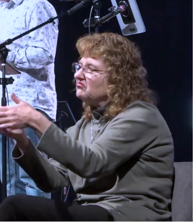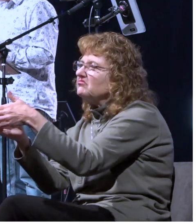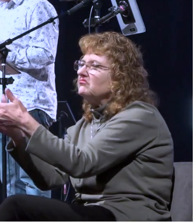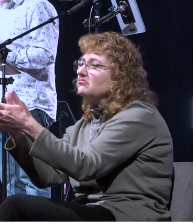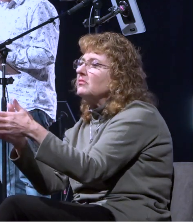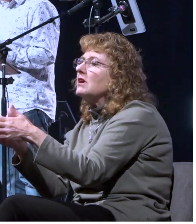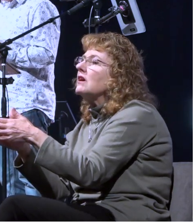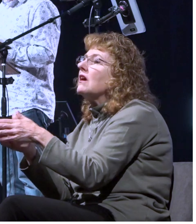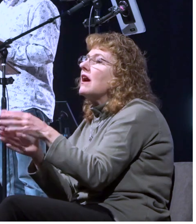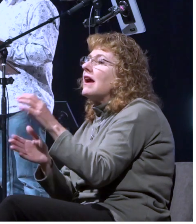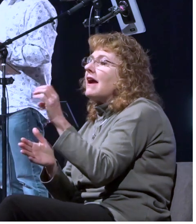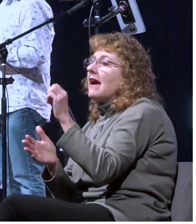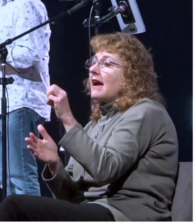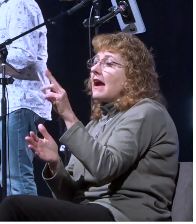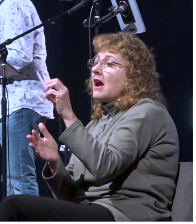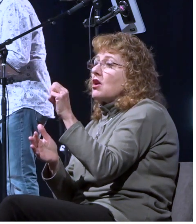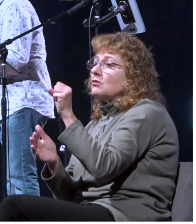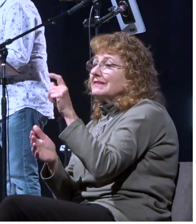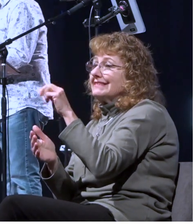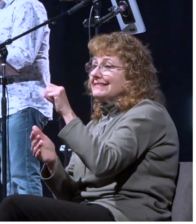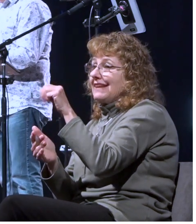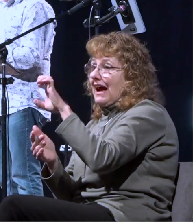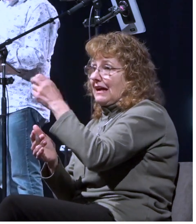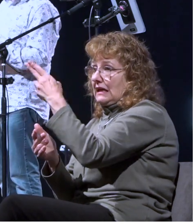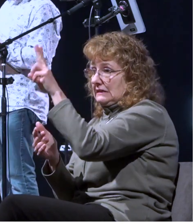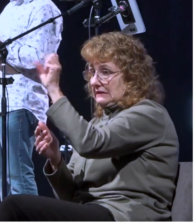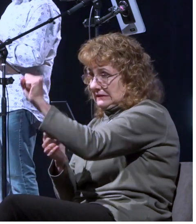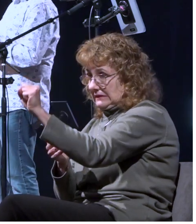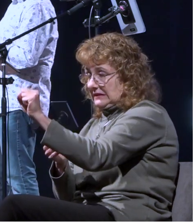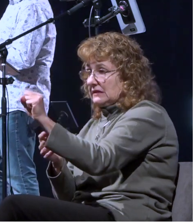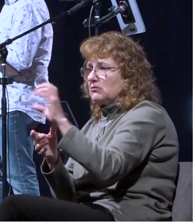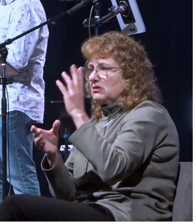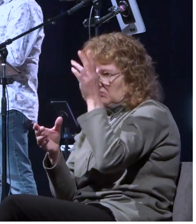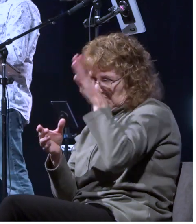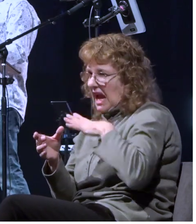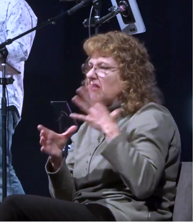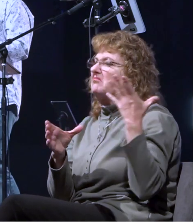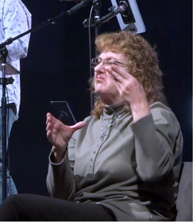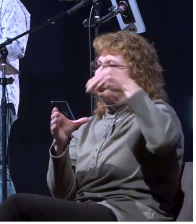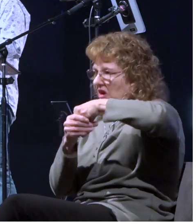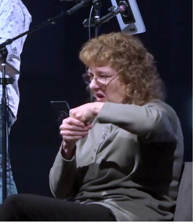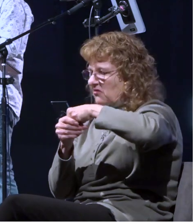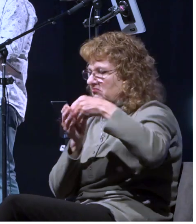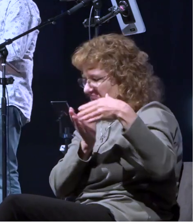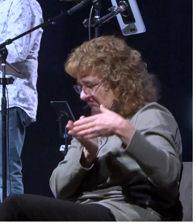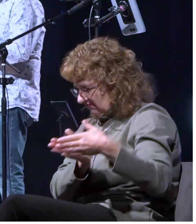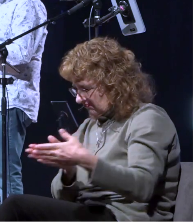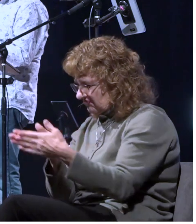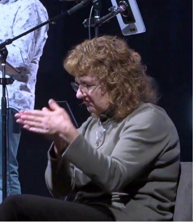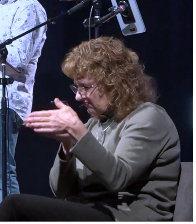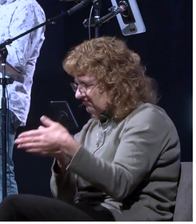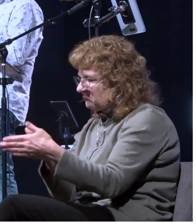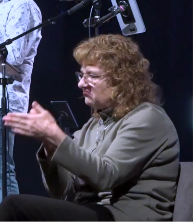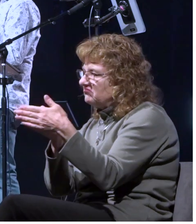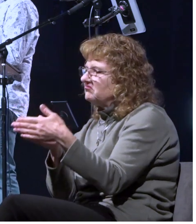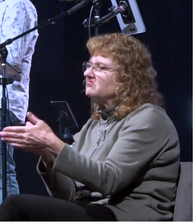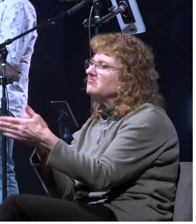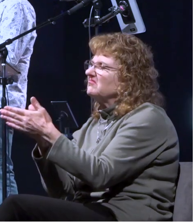thessalonica was with us he was part of the we that that plural uh pronoun that that we read